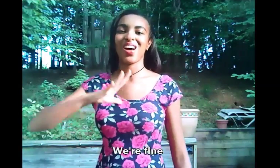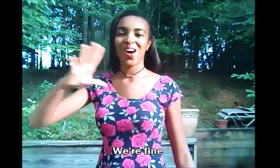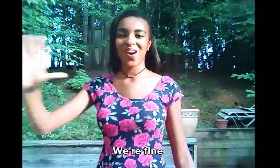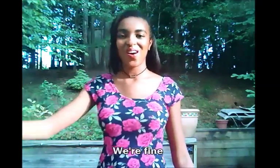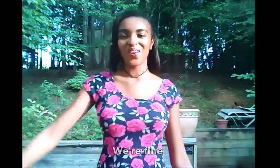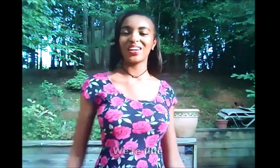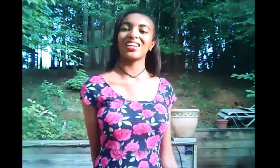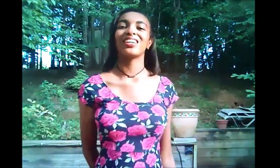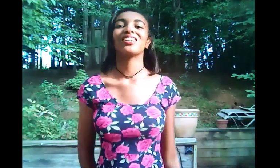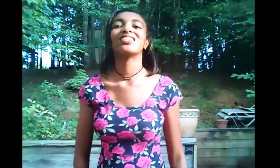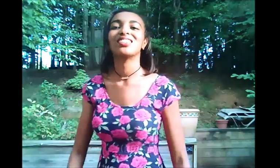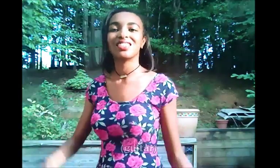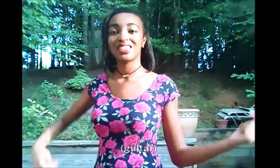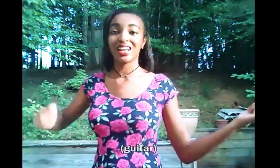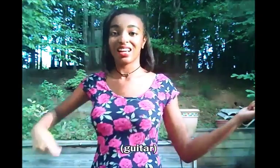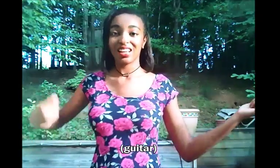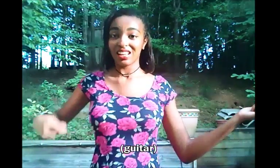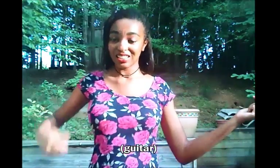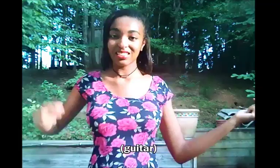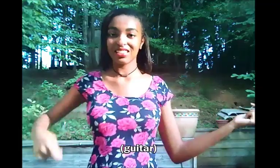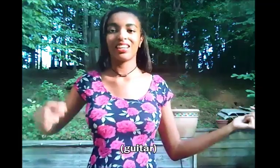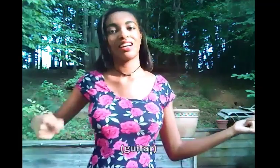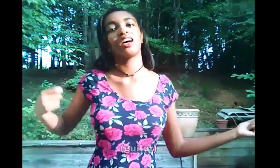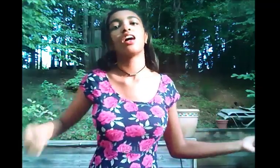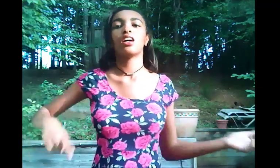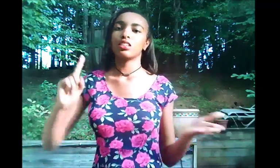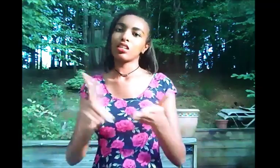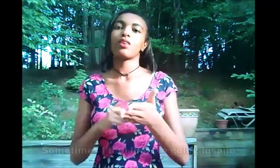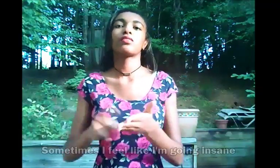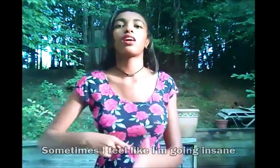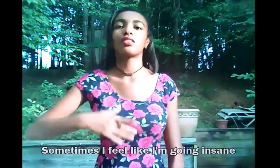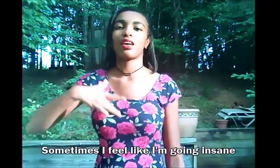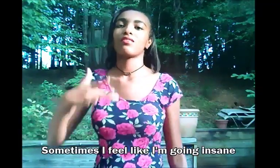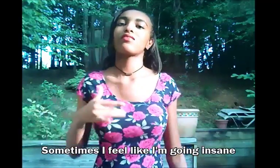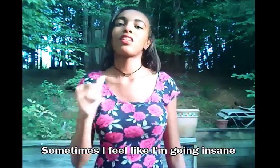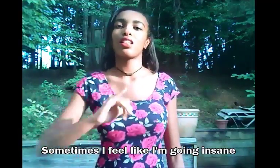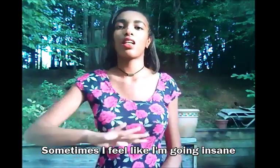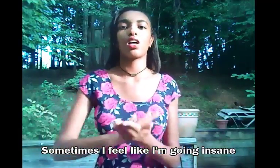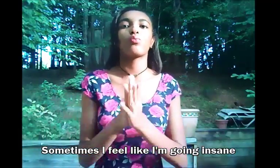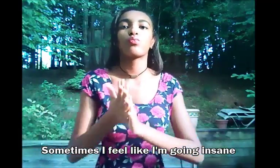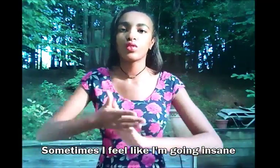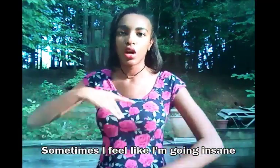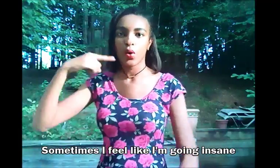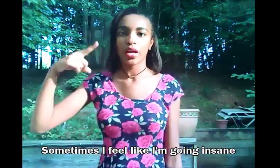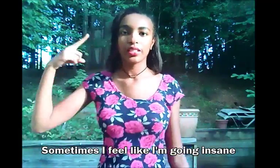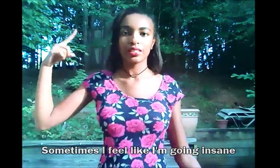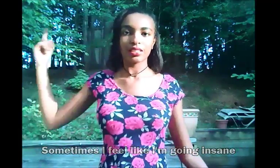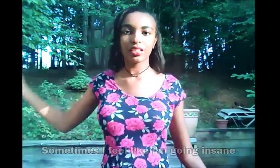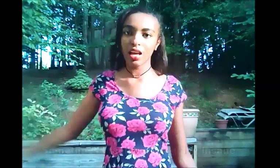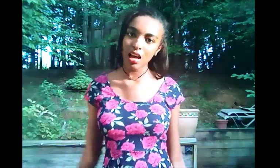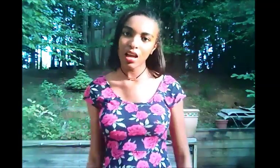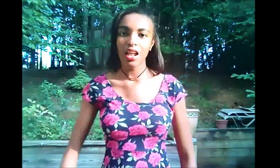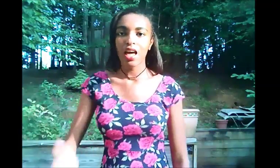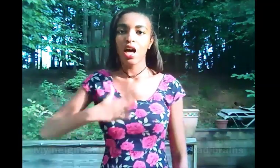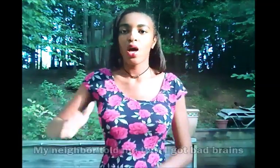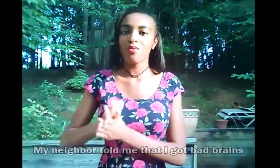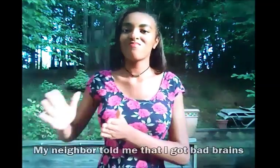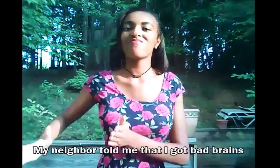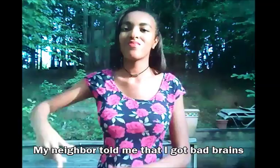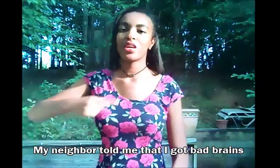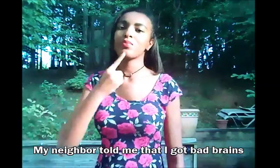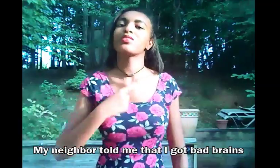kings